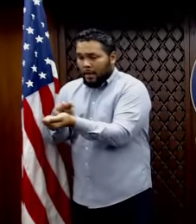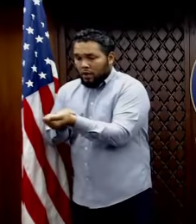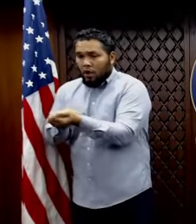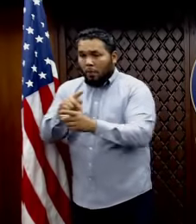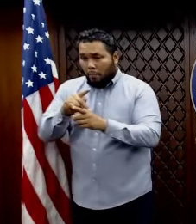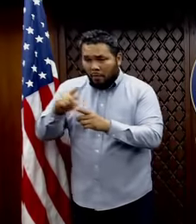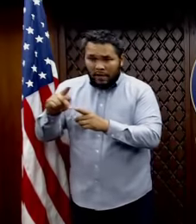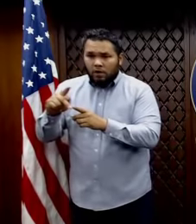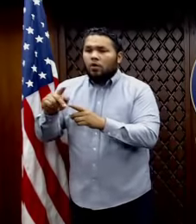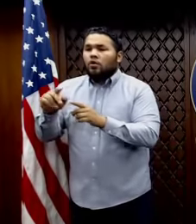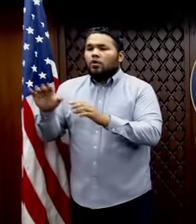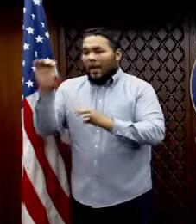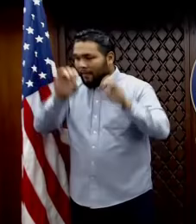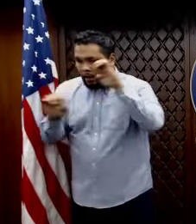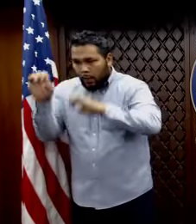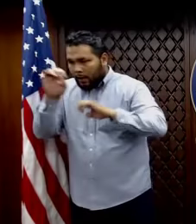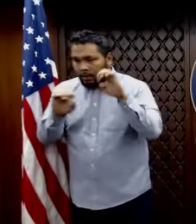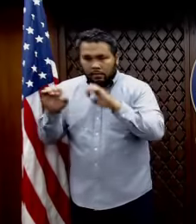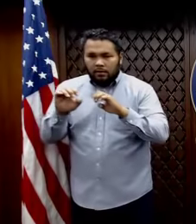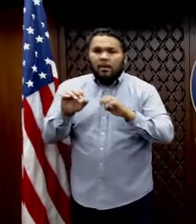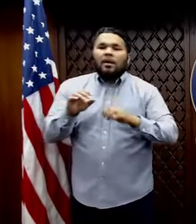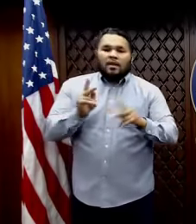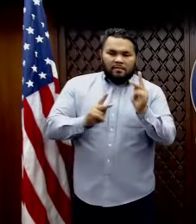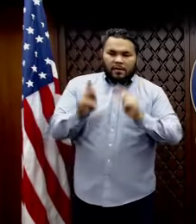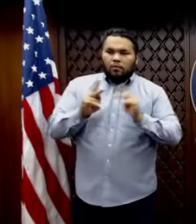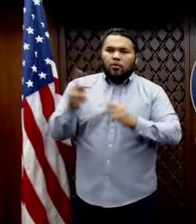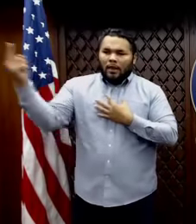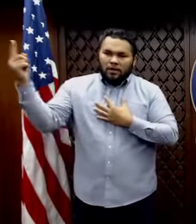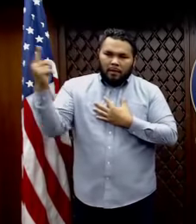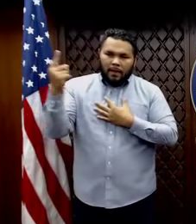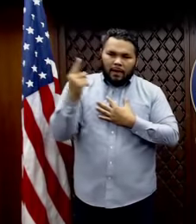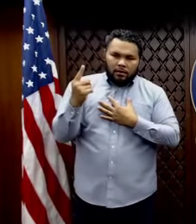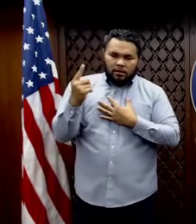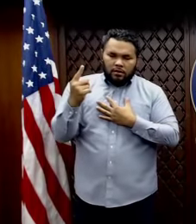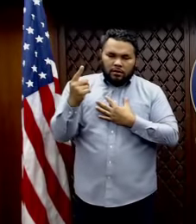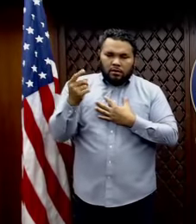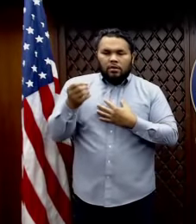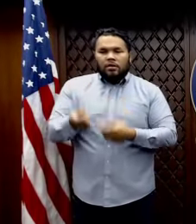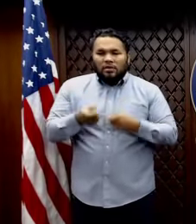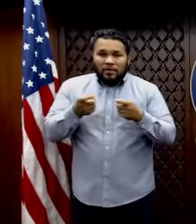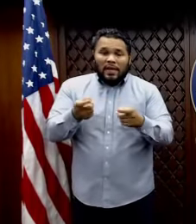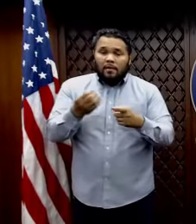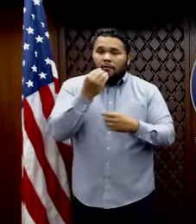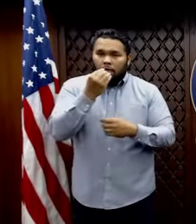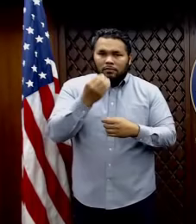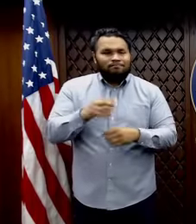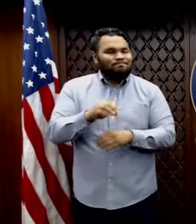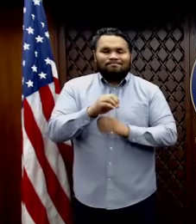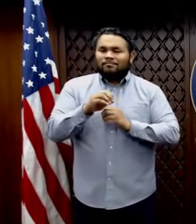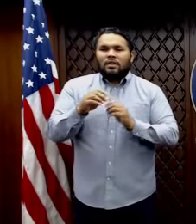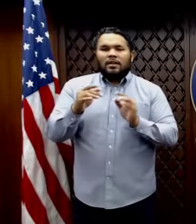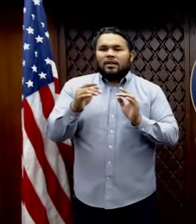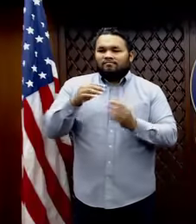doing those evaluations or even the folks that come by to, to drop off, uh, food for them. There's no interaction, no